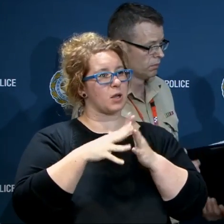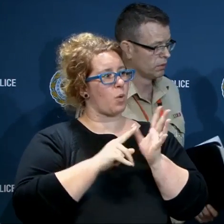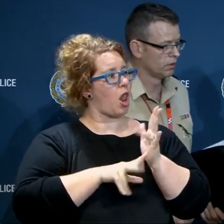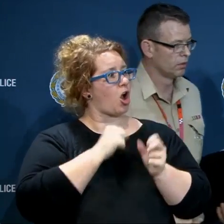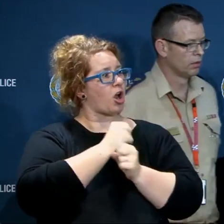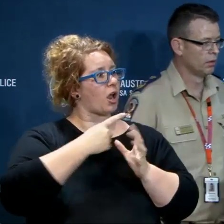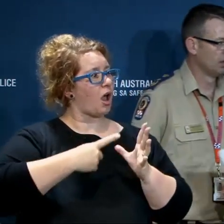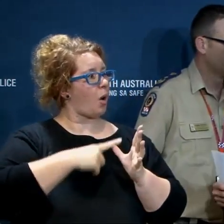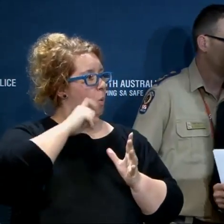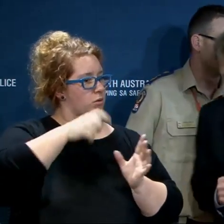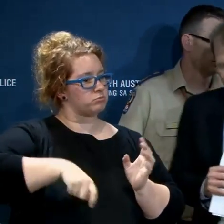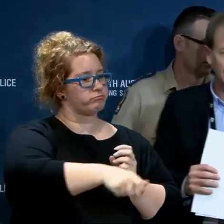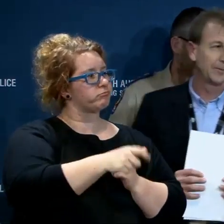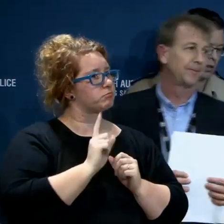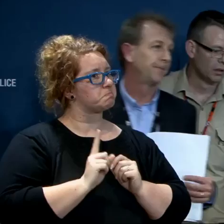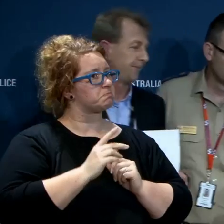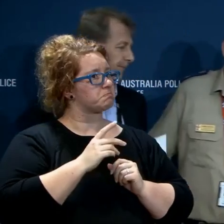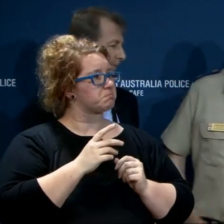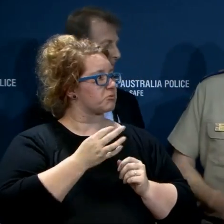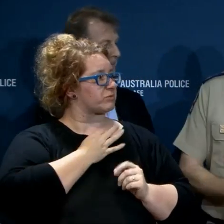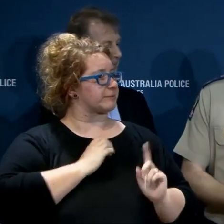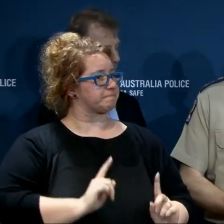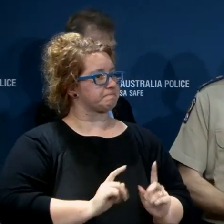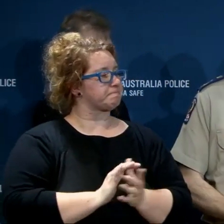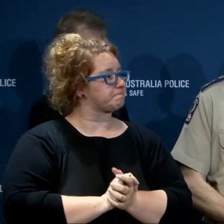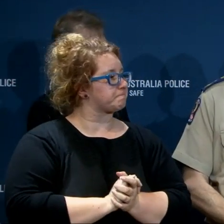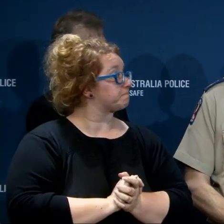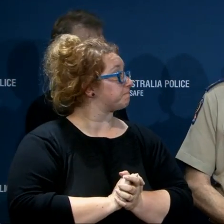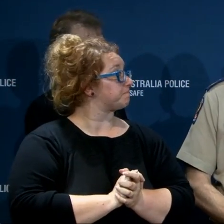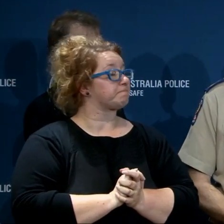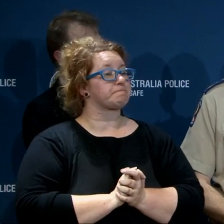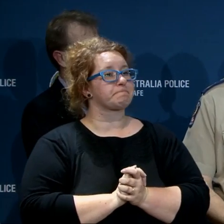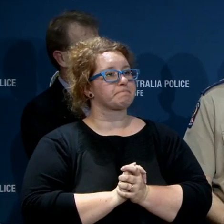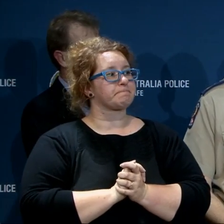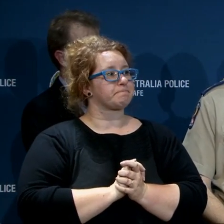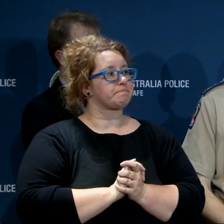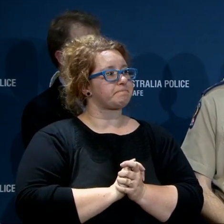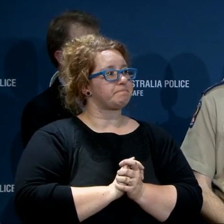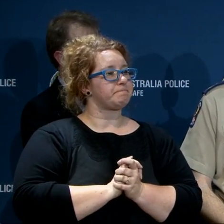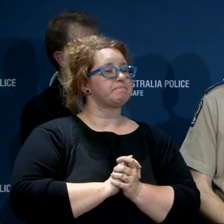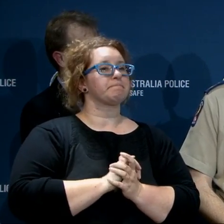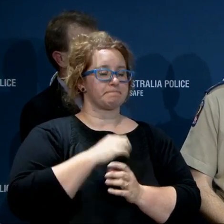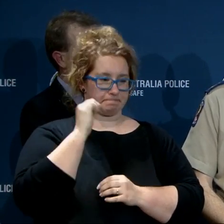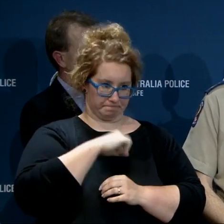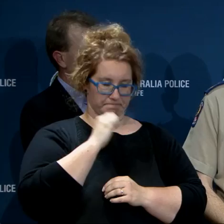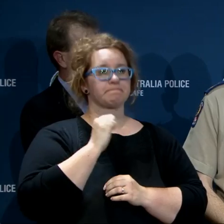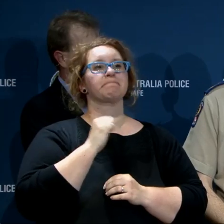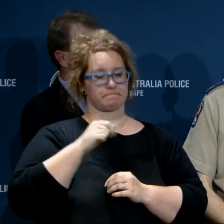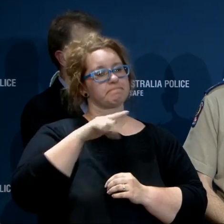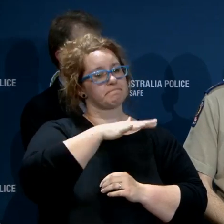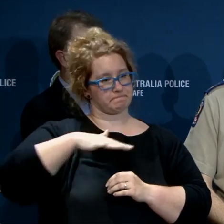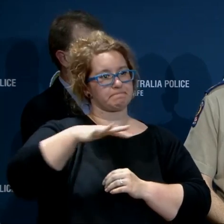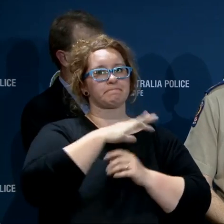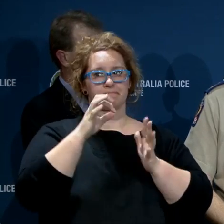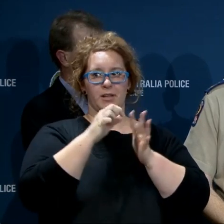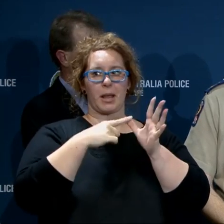Yep, okay, good. No worries. Thank you. So we have had reports that the Padalawonga may breach its